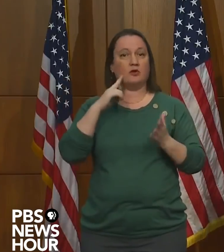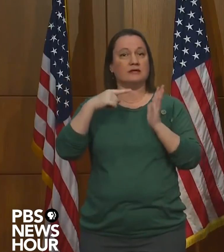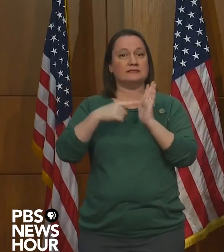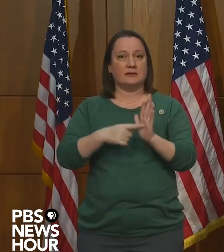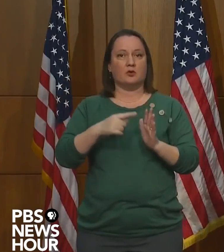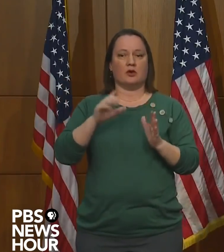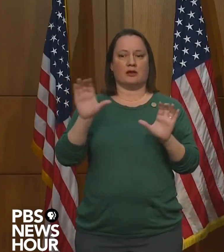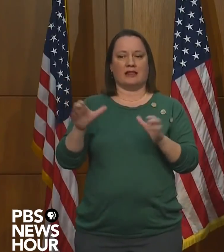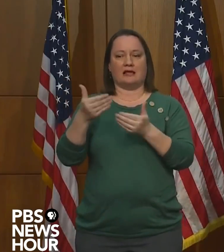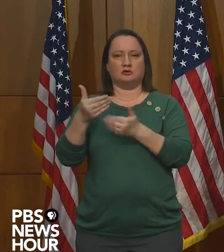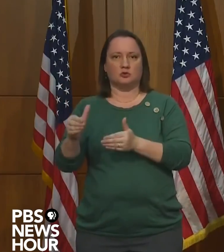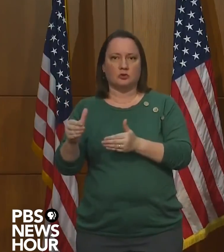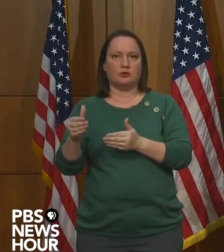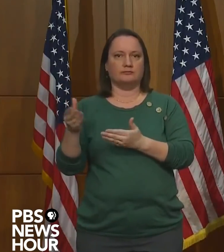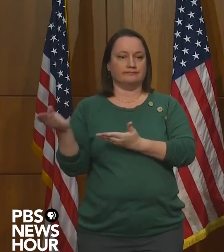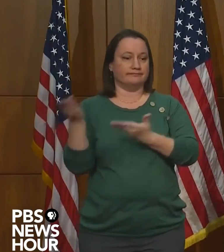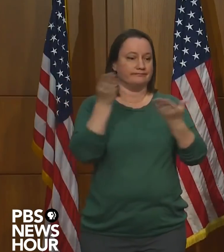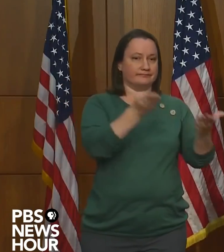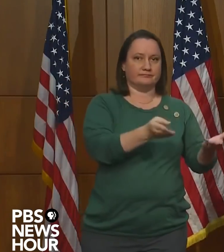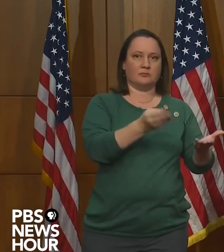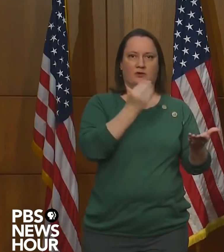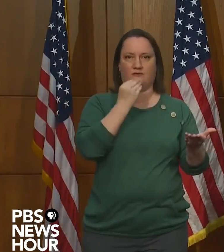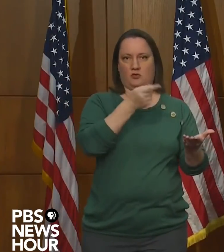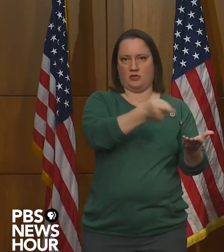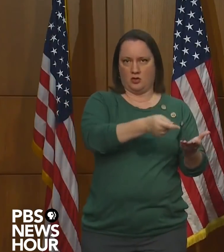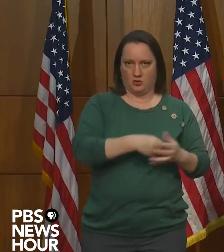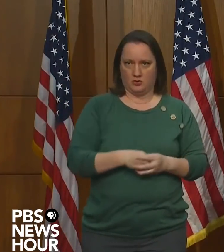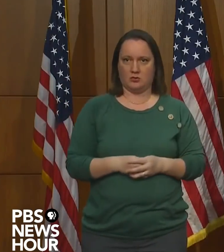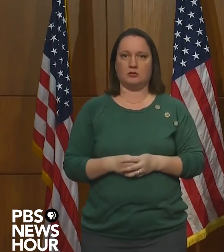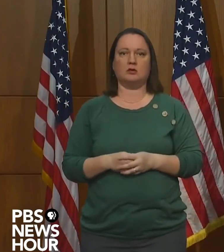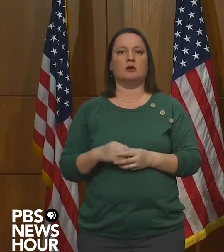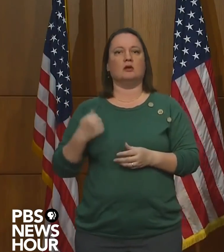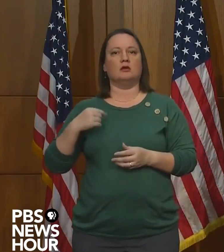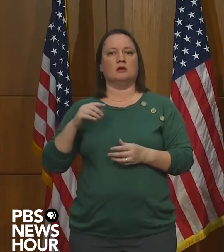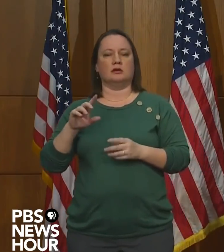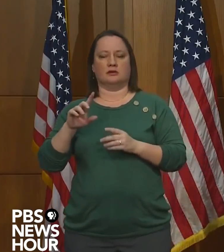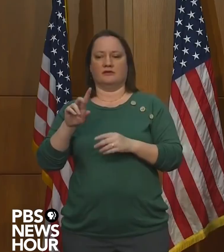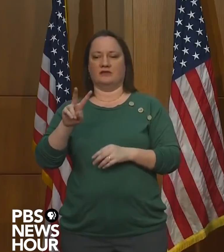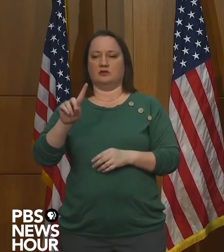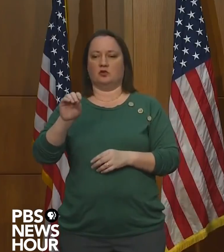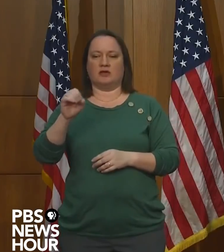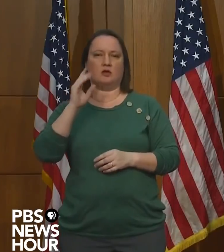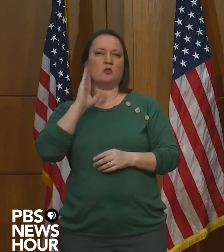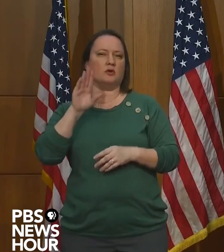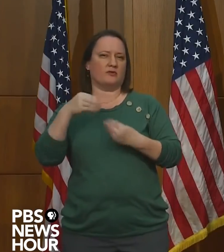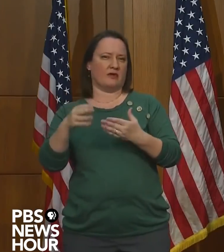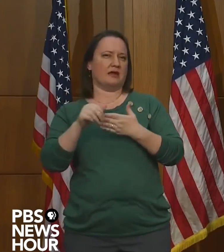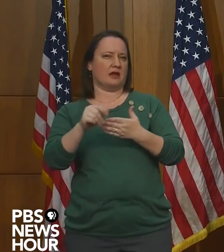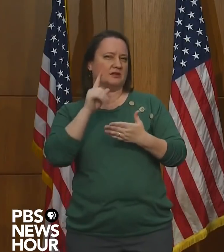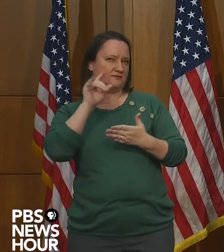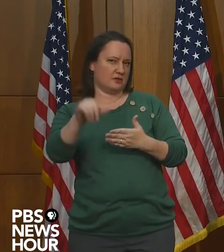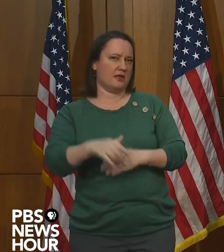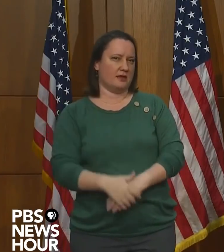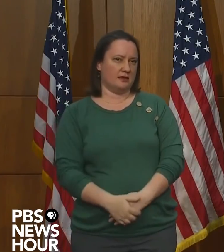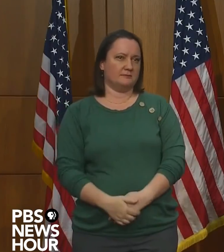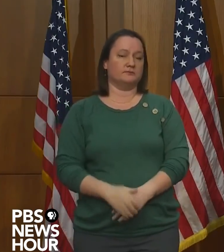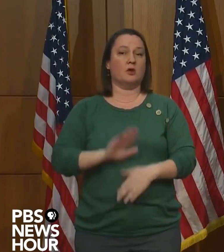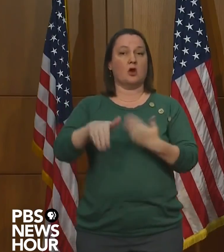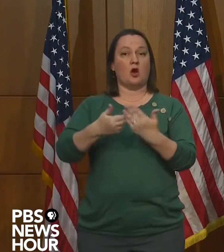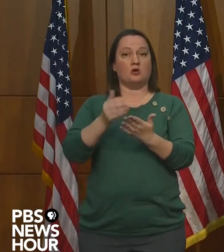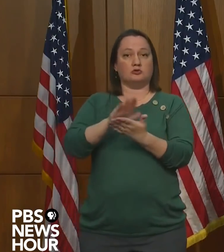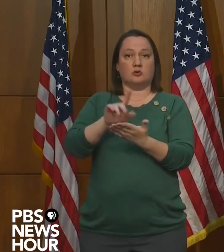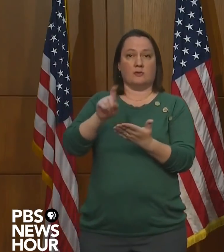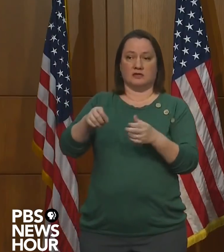daily health screenings of students and staff. The department will be providing guidance on those. All schools must provide those remote